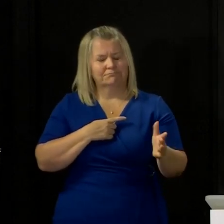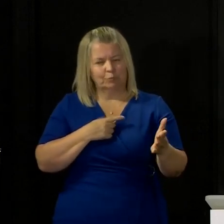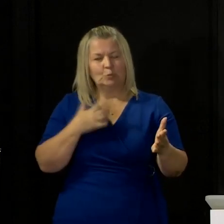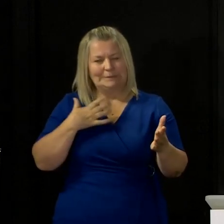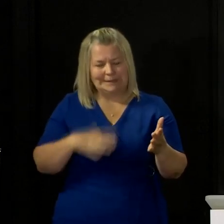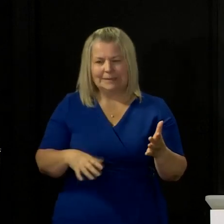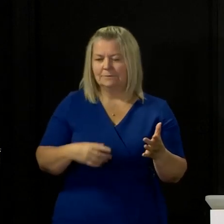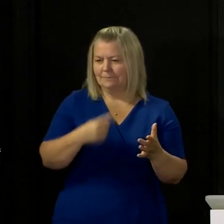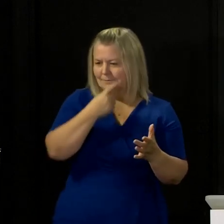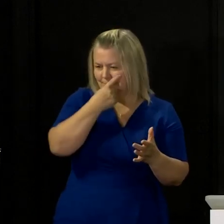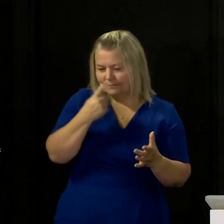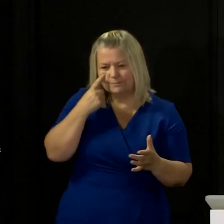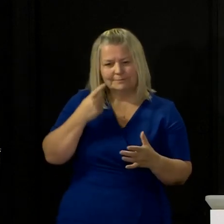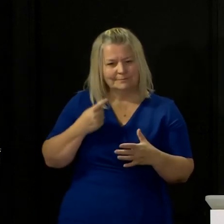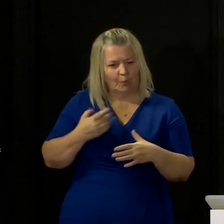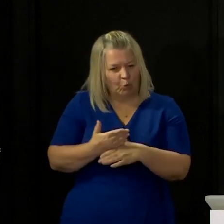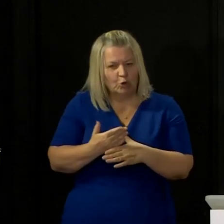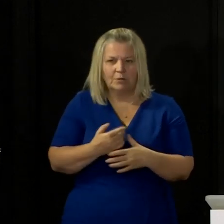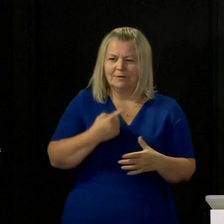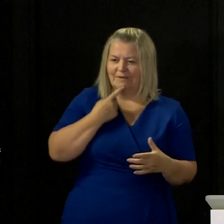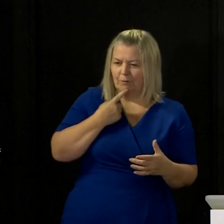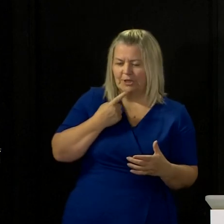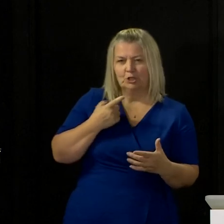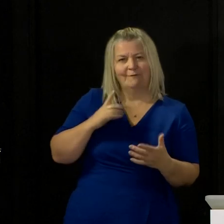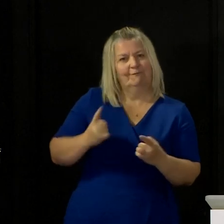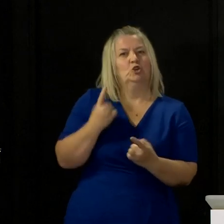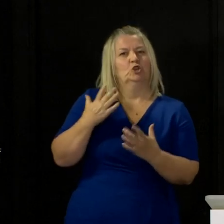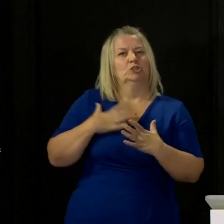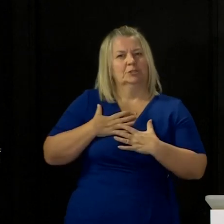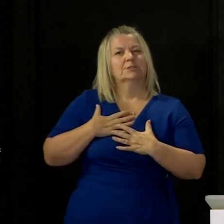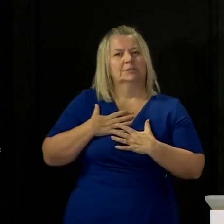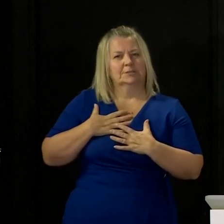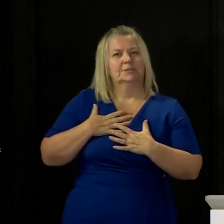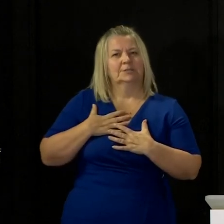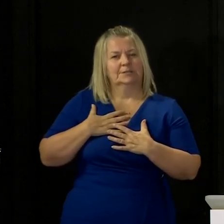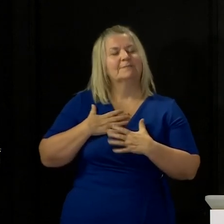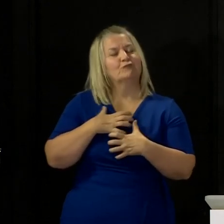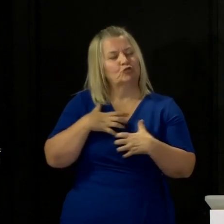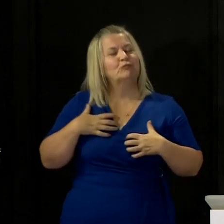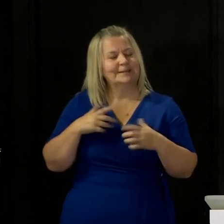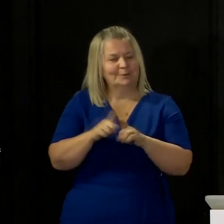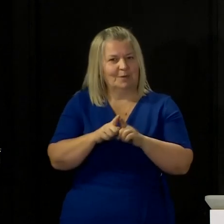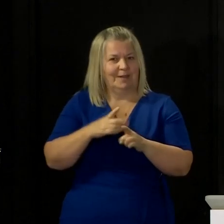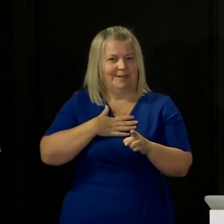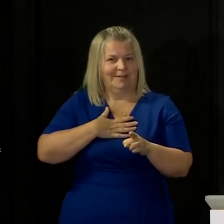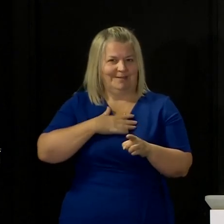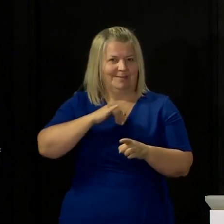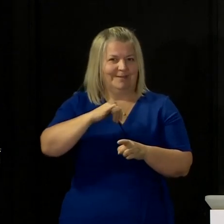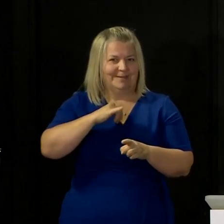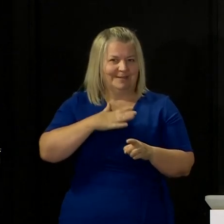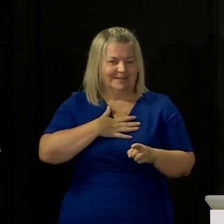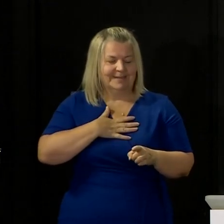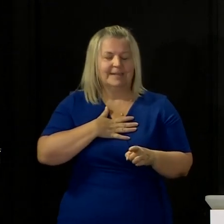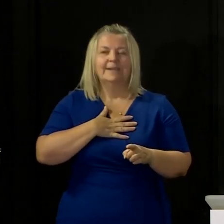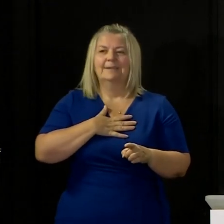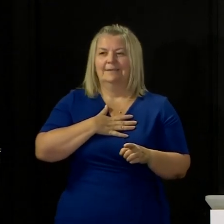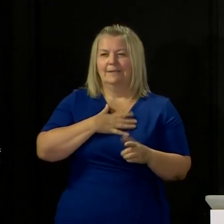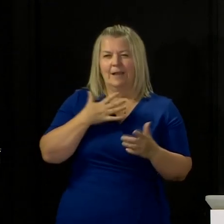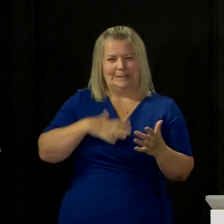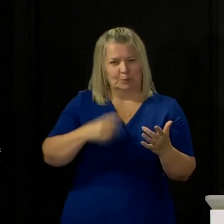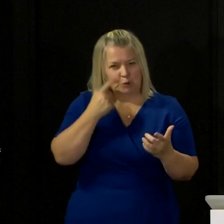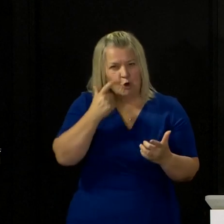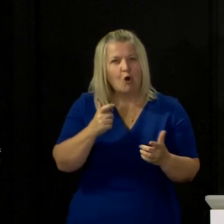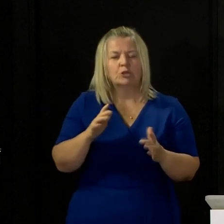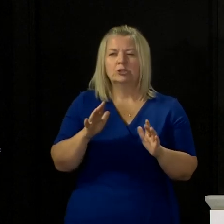can be as frustrating for me as it is for everybody else sometime. But I'm going to continue to do that very careful and, yes, cautious approach